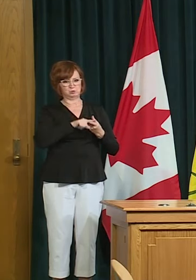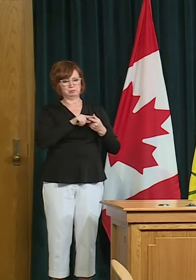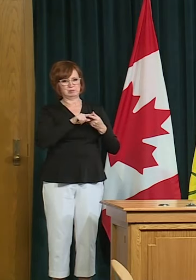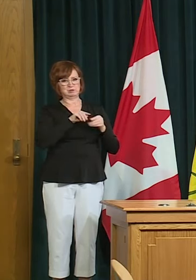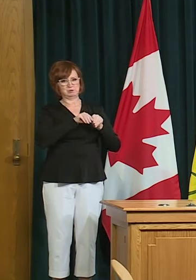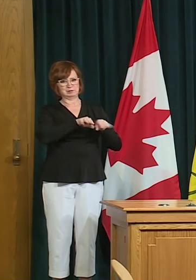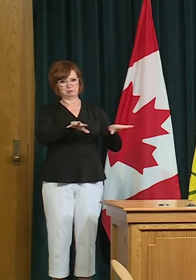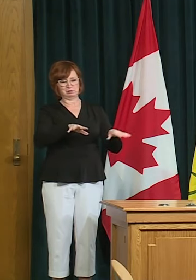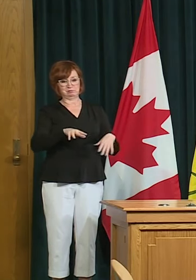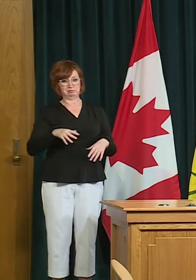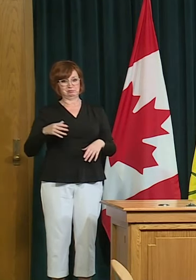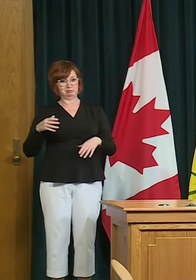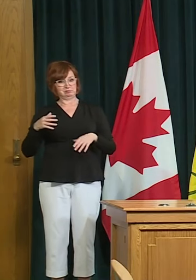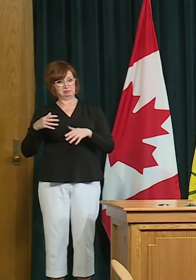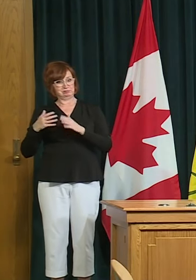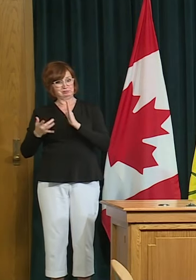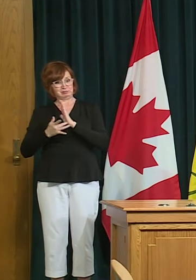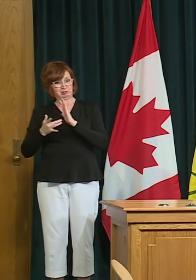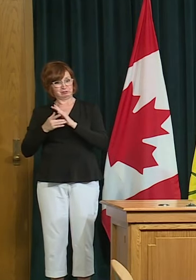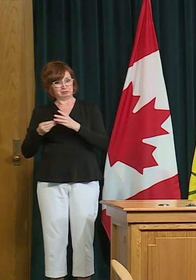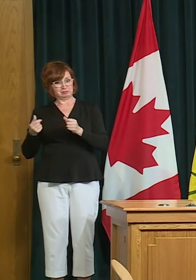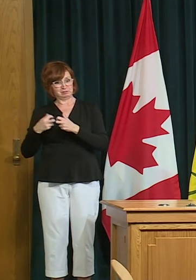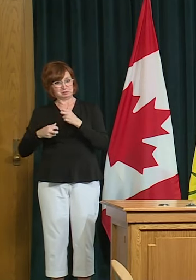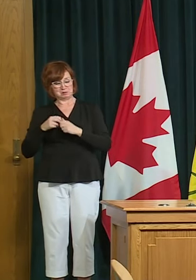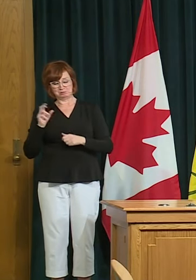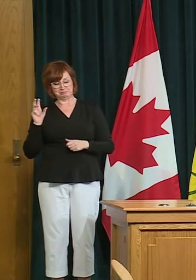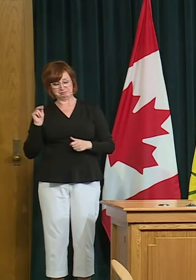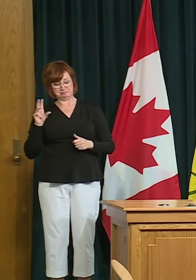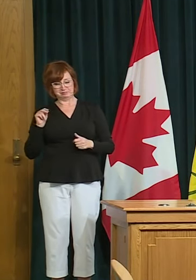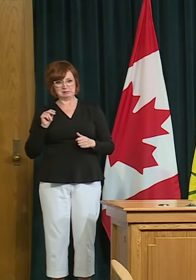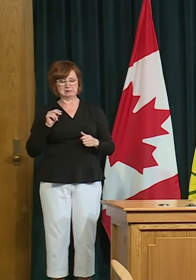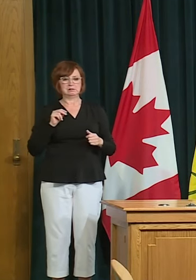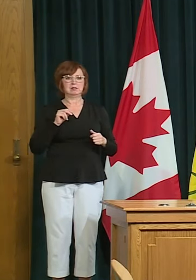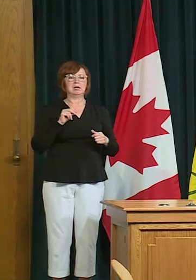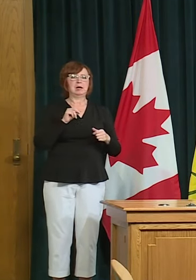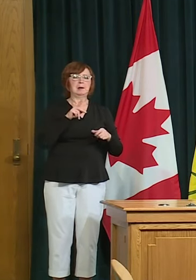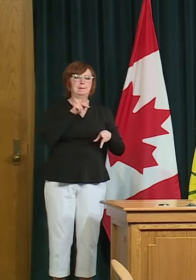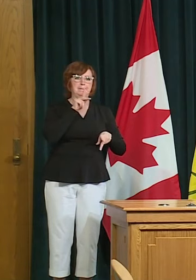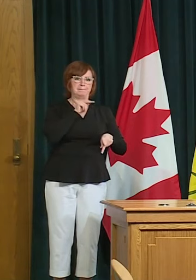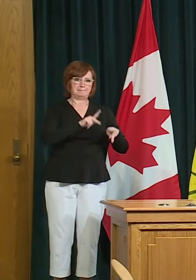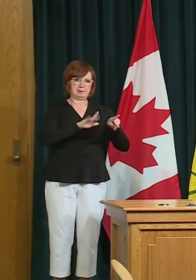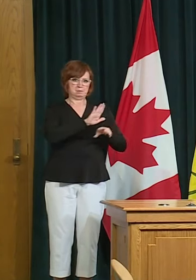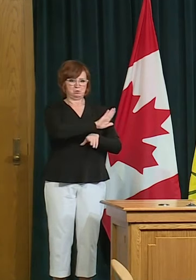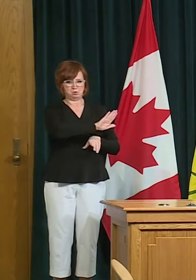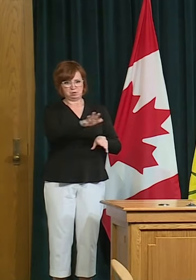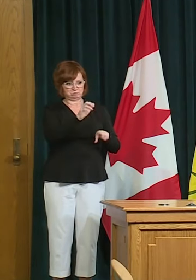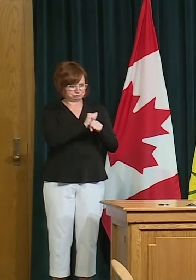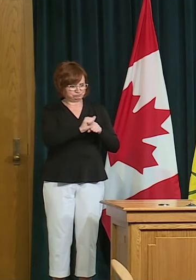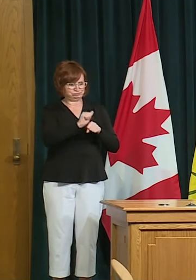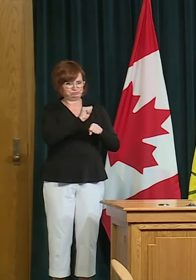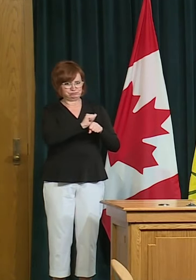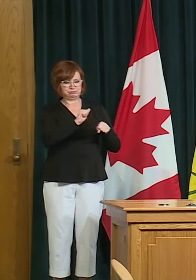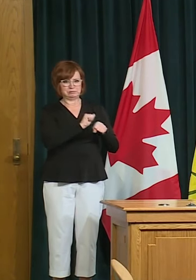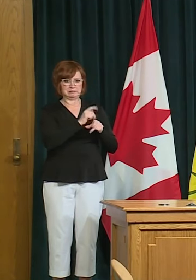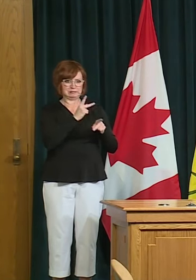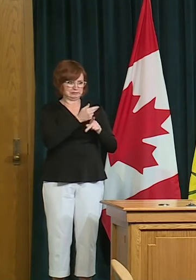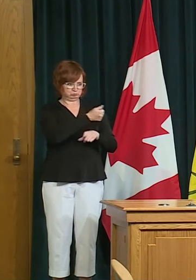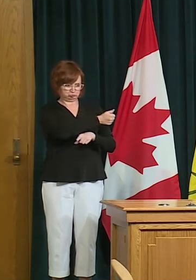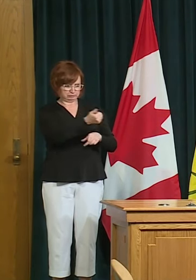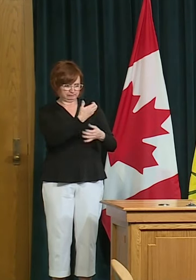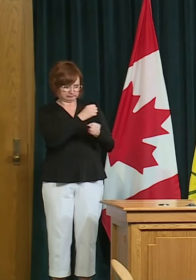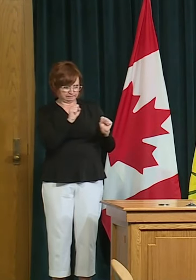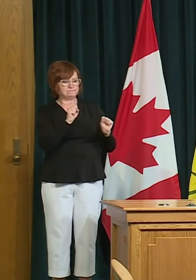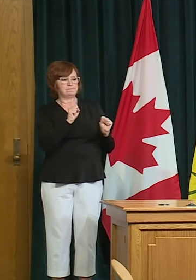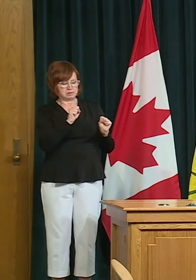high-tech solution but the goodwill of all of us behaving in a certain way to keep ourselves and each other safe so that